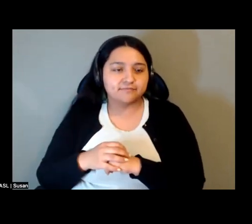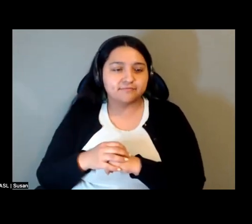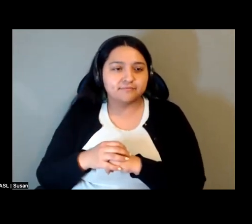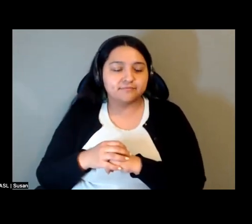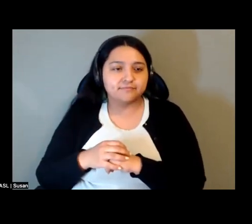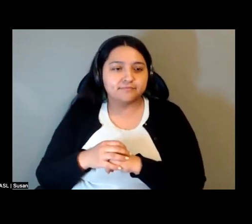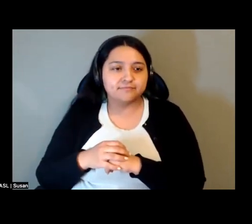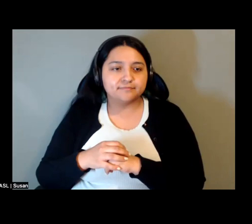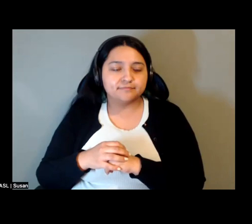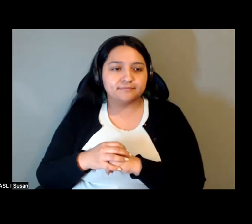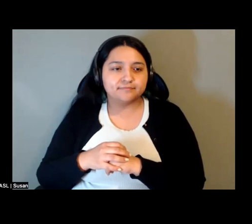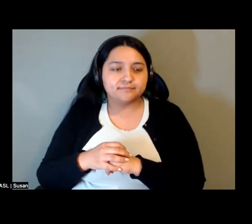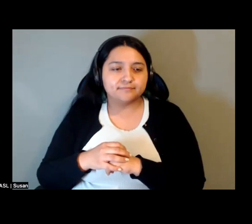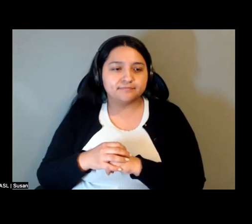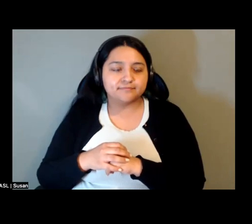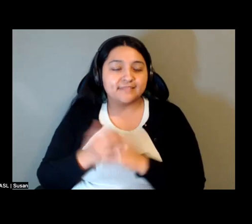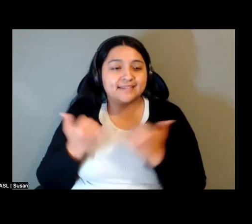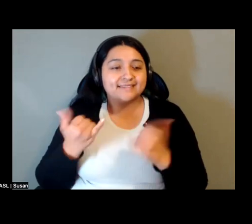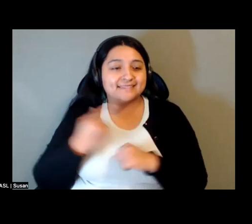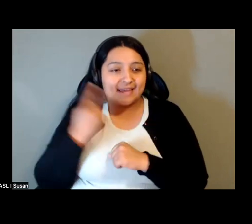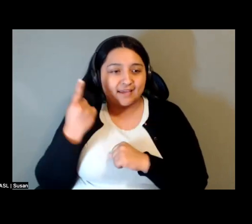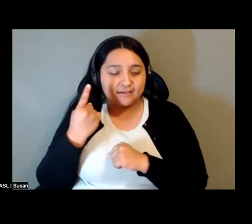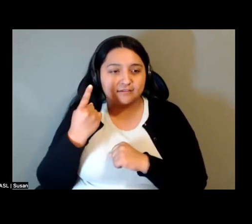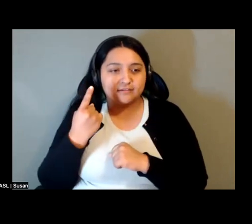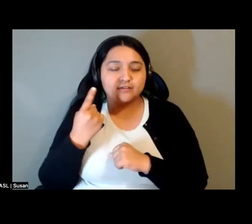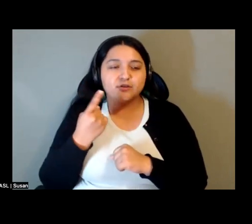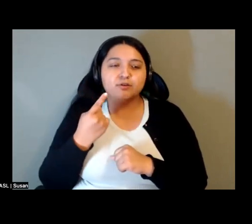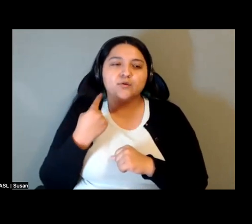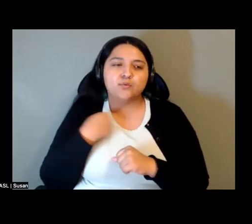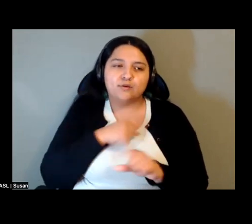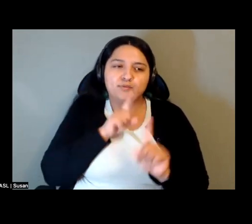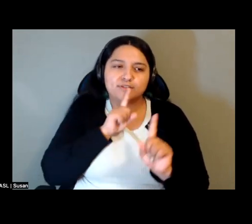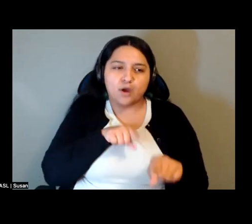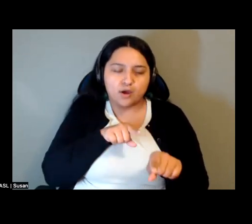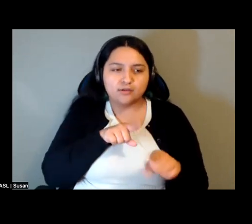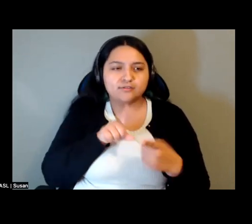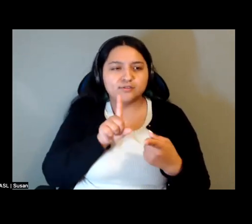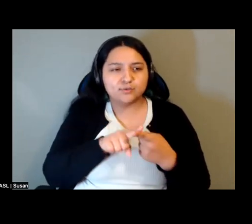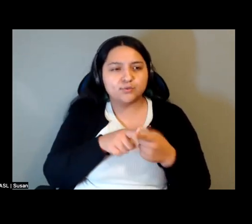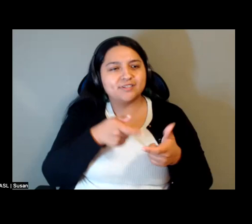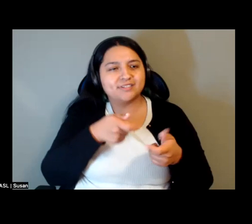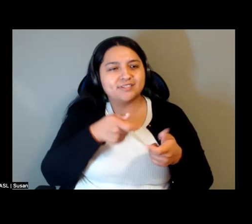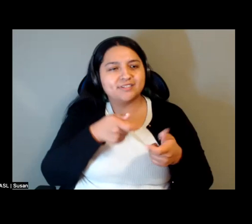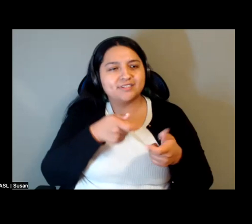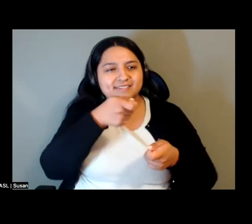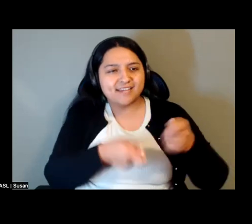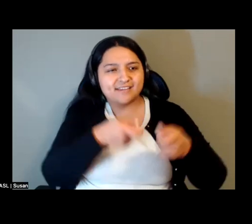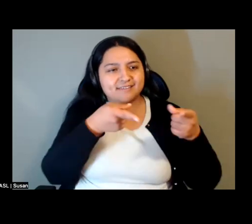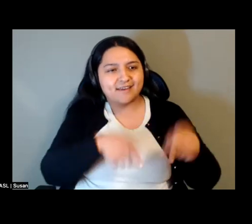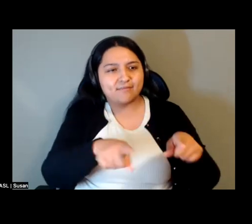municipalism responds particularly to the changing conditions of political articulation